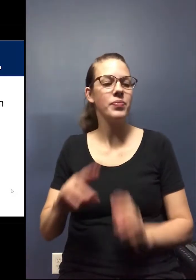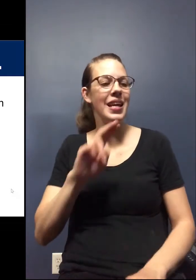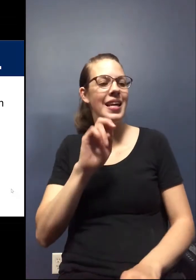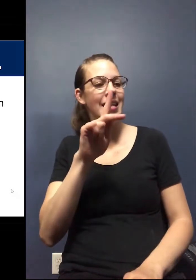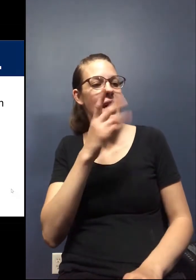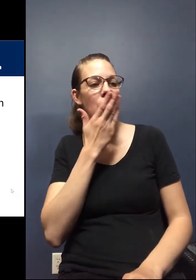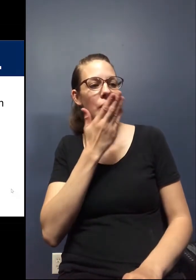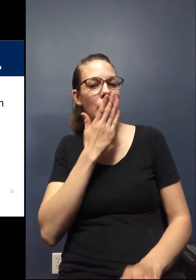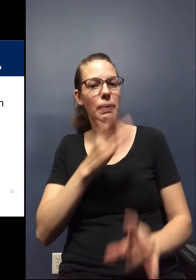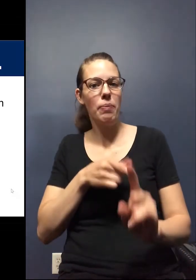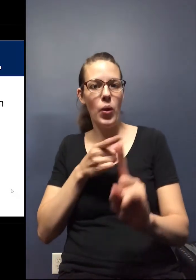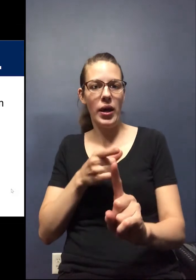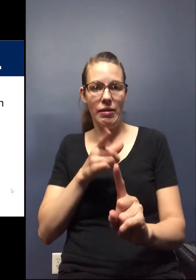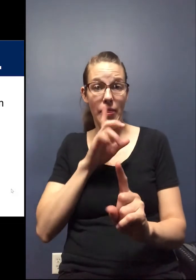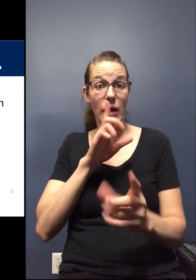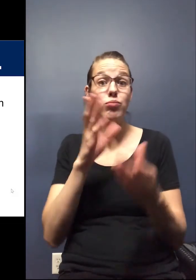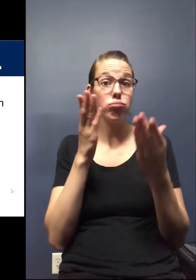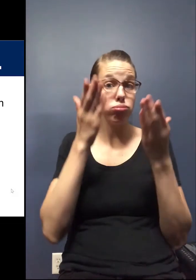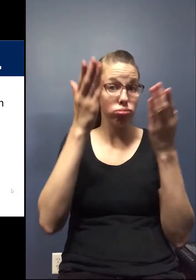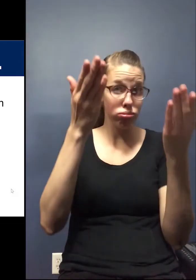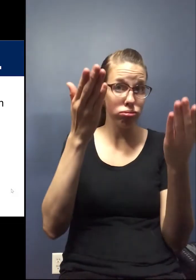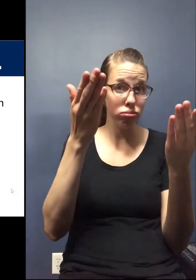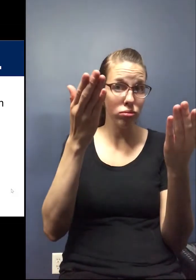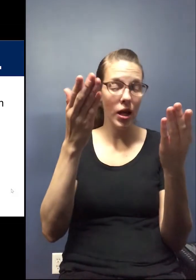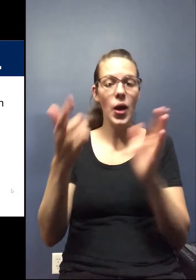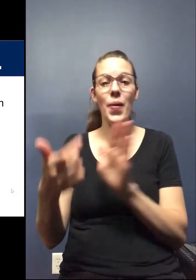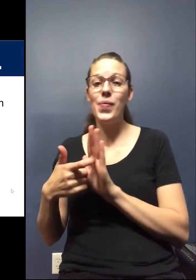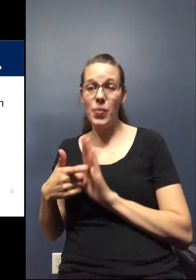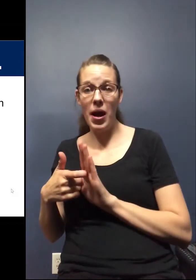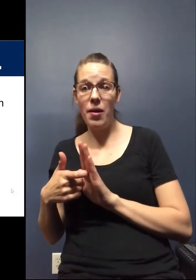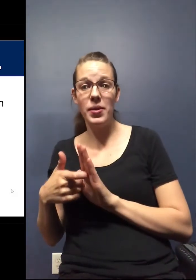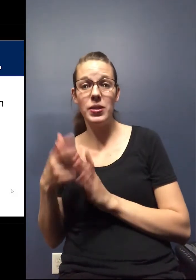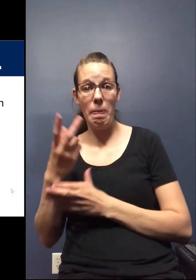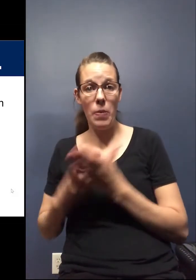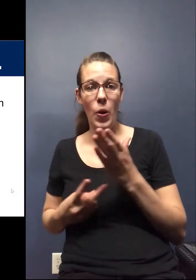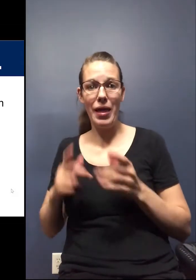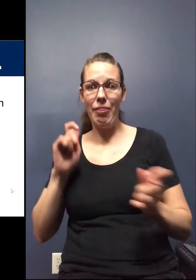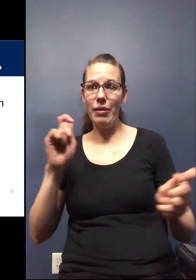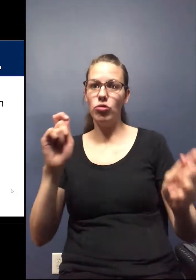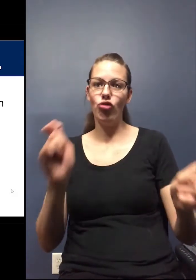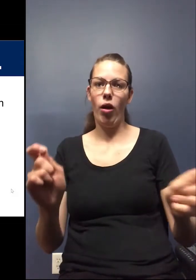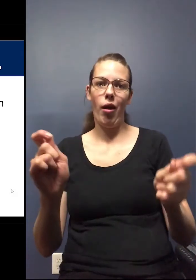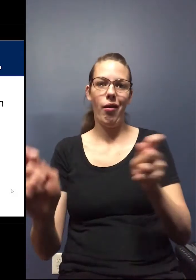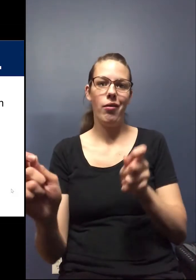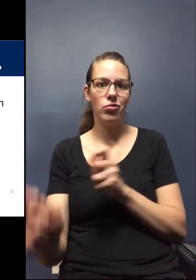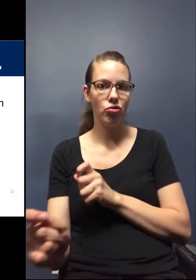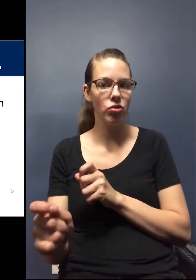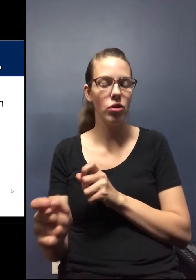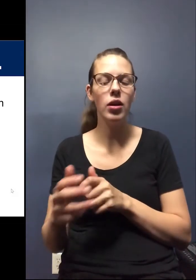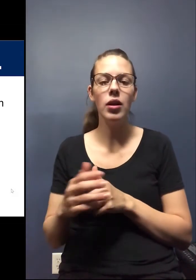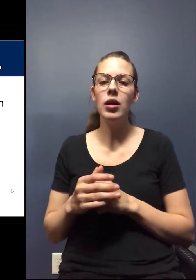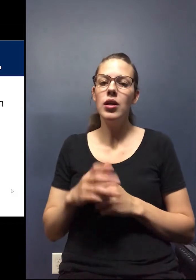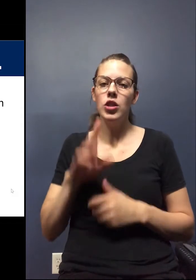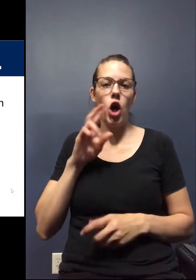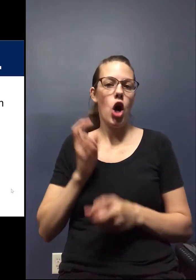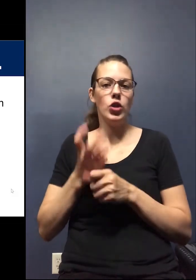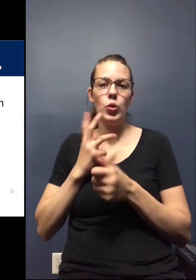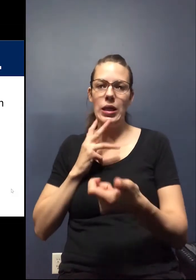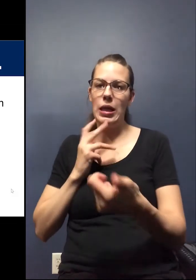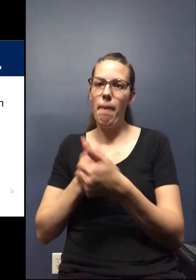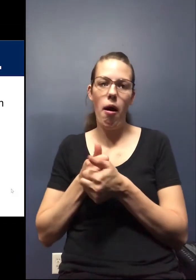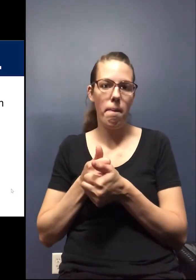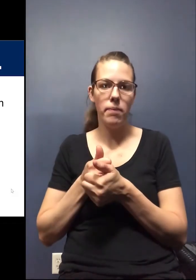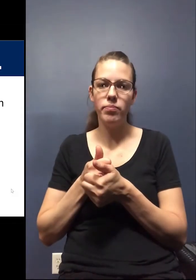Nick, you make a good point that there are recommendations and there are requirements and those change over time. So it is hard to keep up